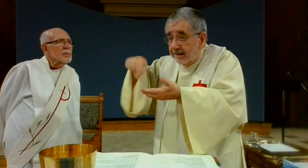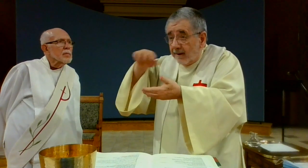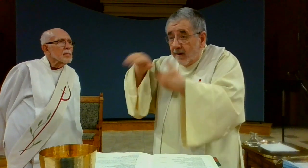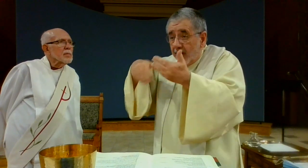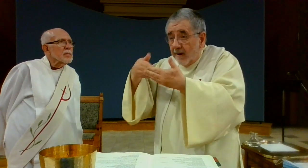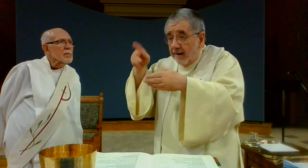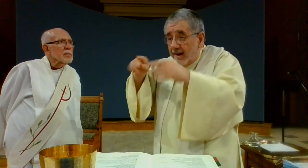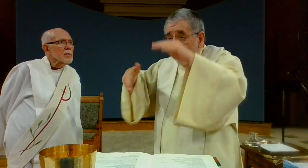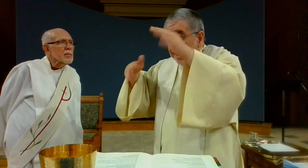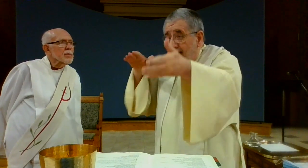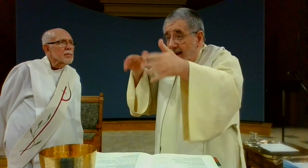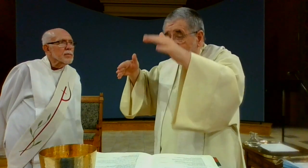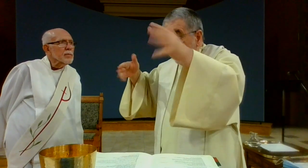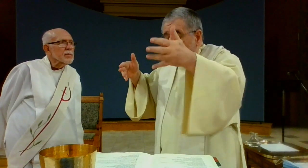who have died in your mercy